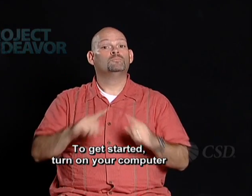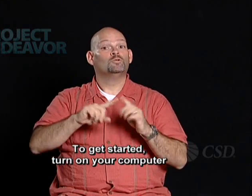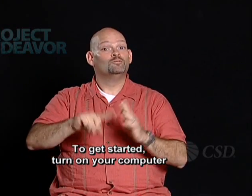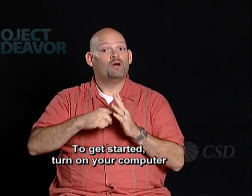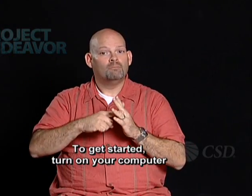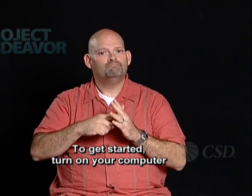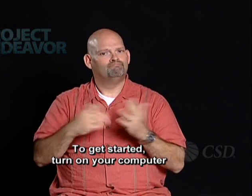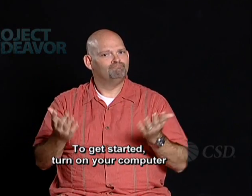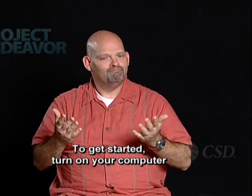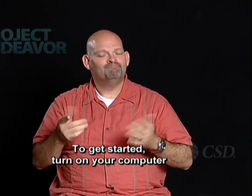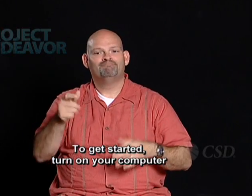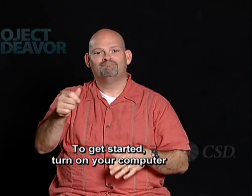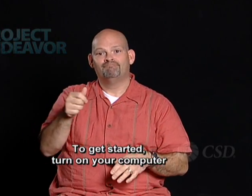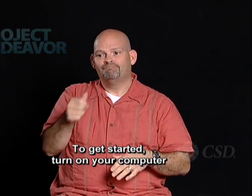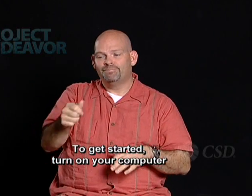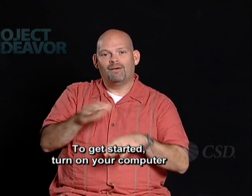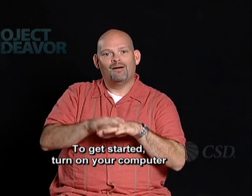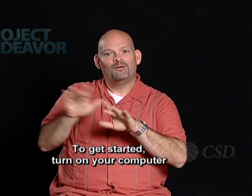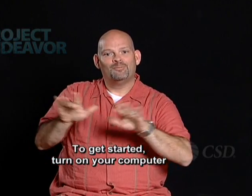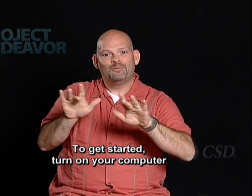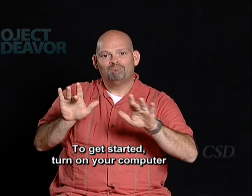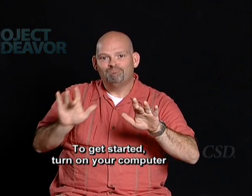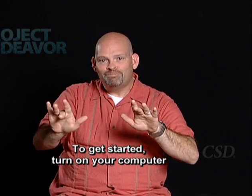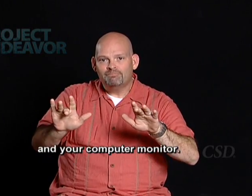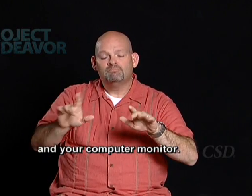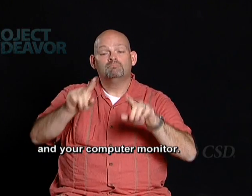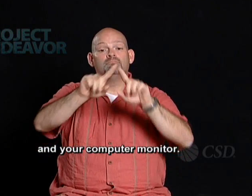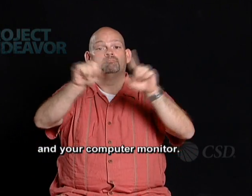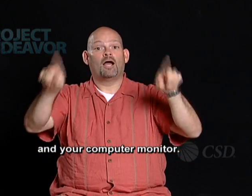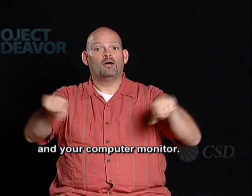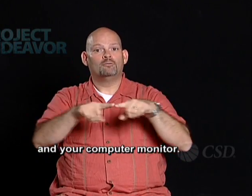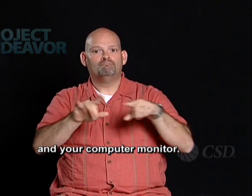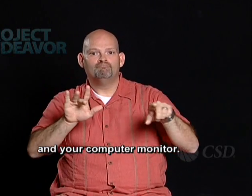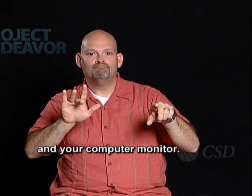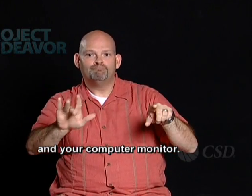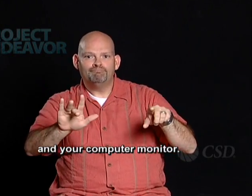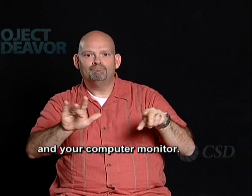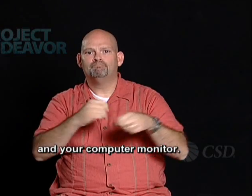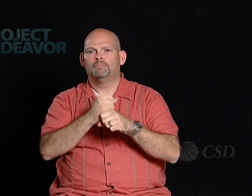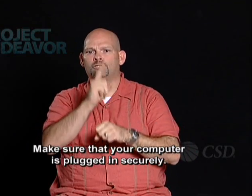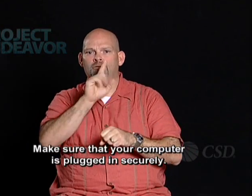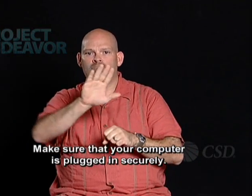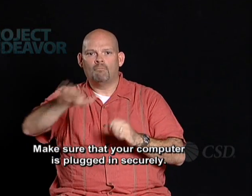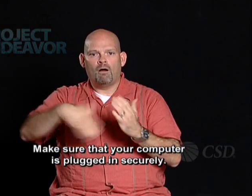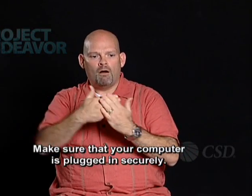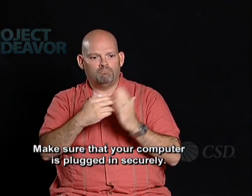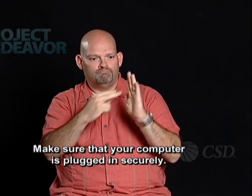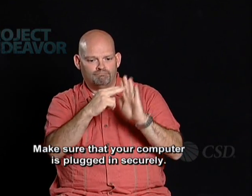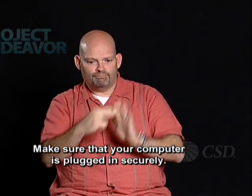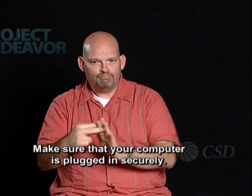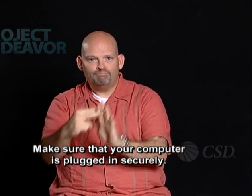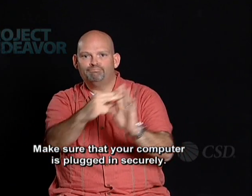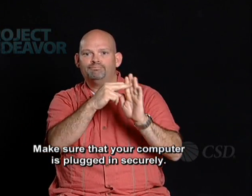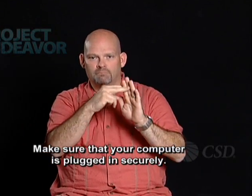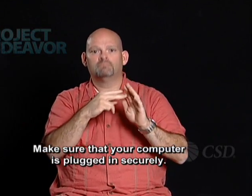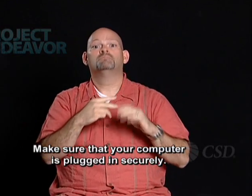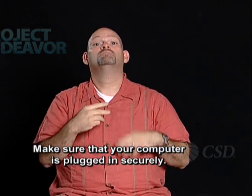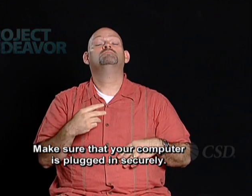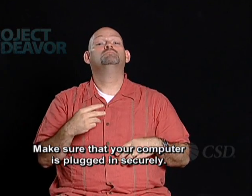started, turn on your computer and your computer monitor. Make sure that your computer is plugged in